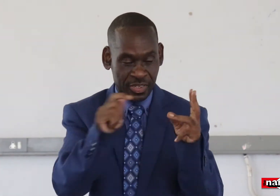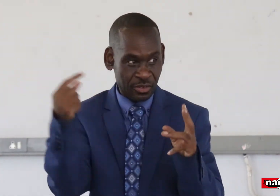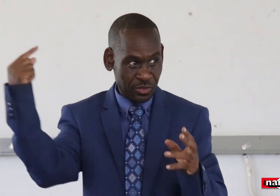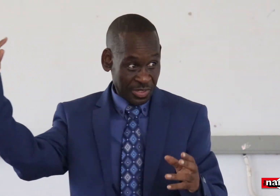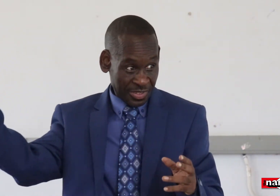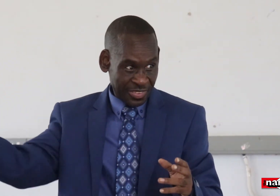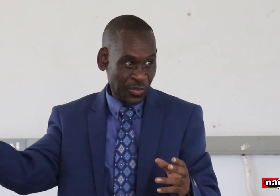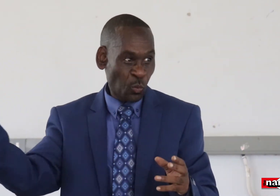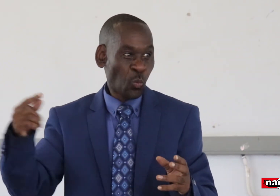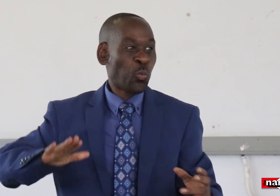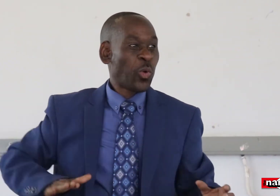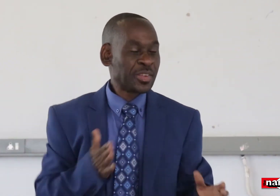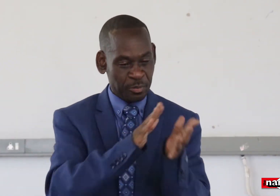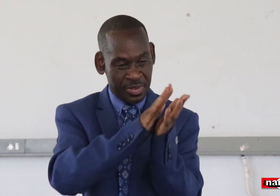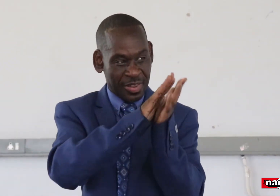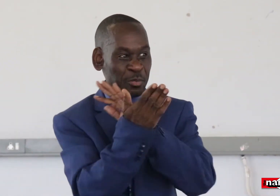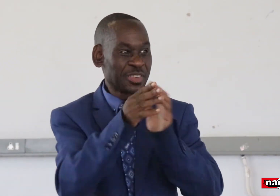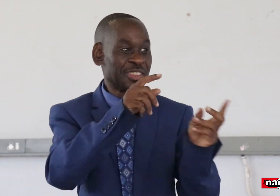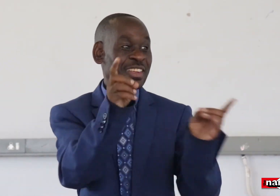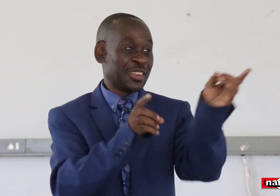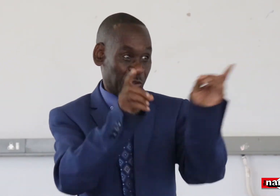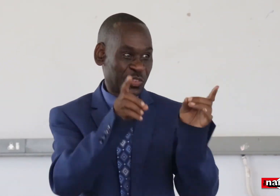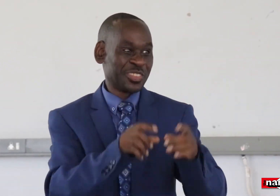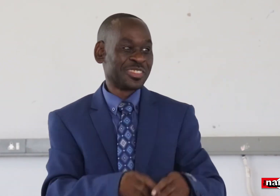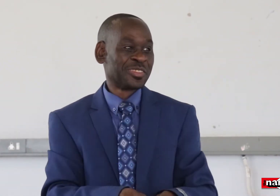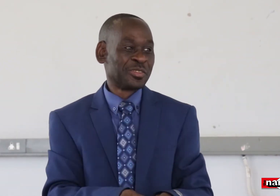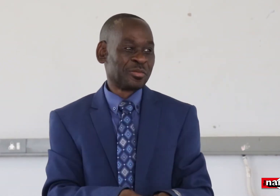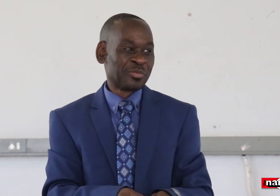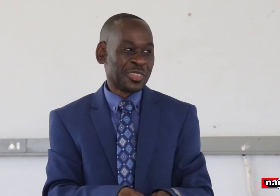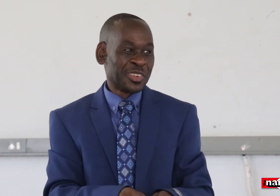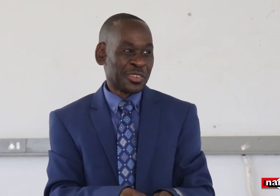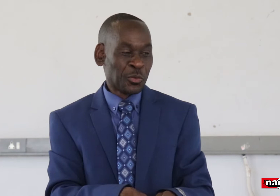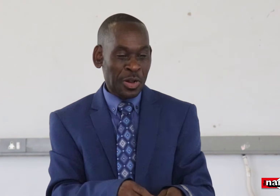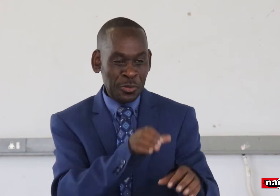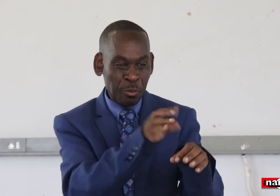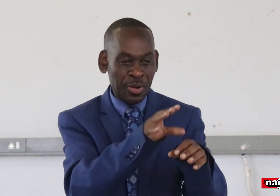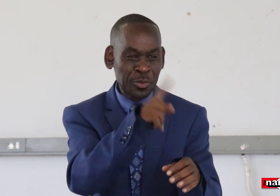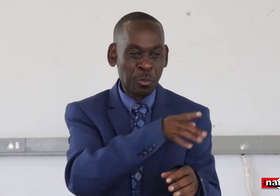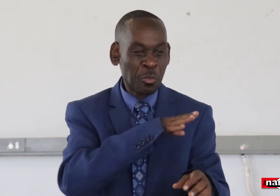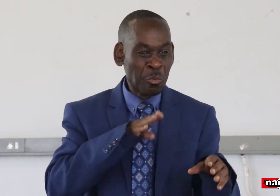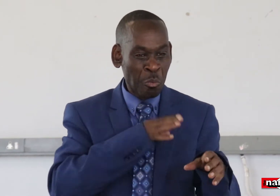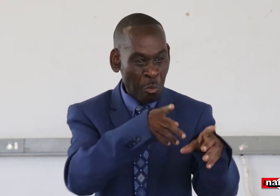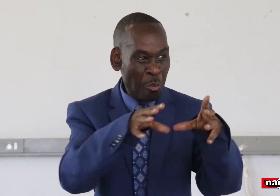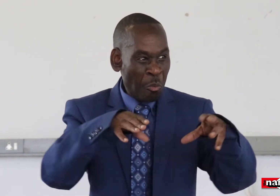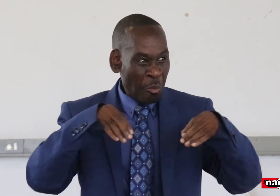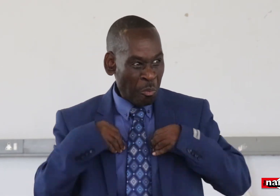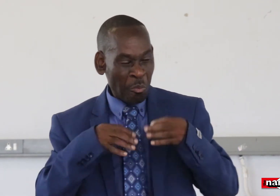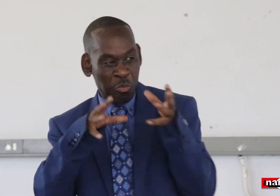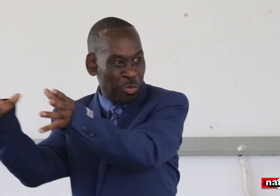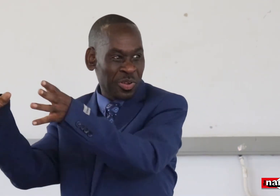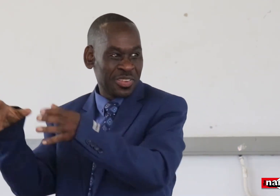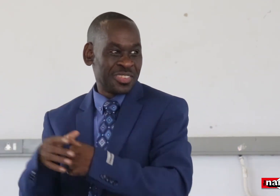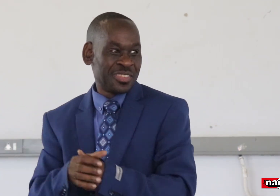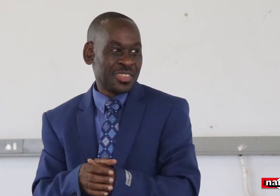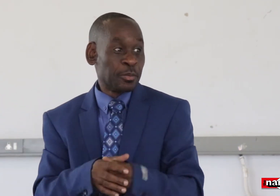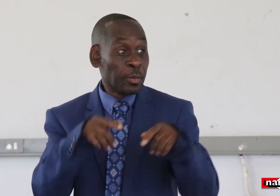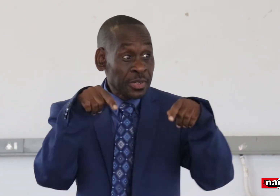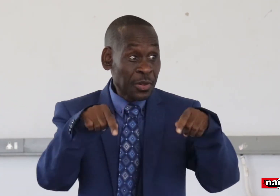And because of their lack of knowledge, so they were, they just accept whatever the government secretary